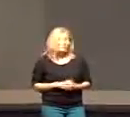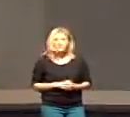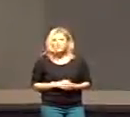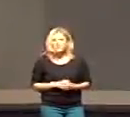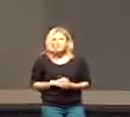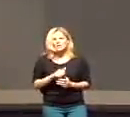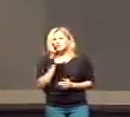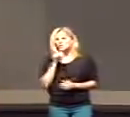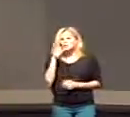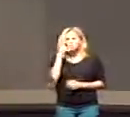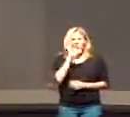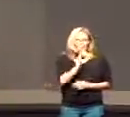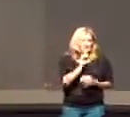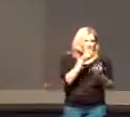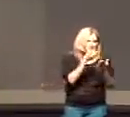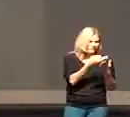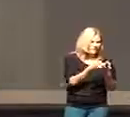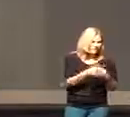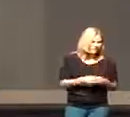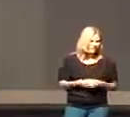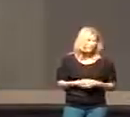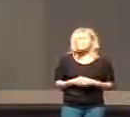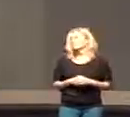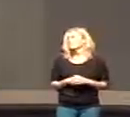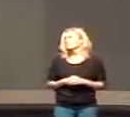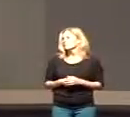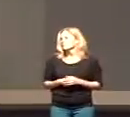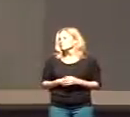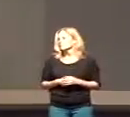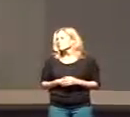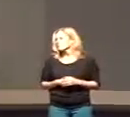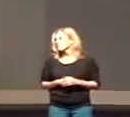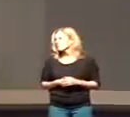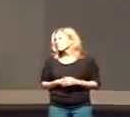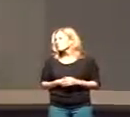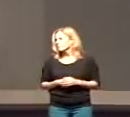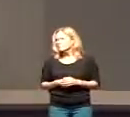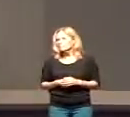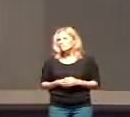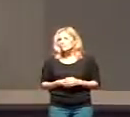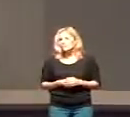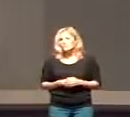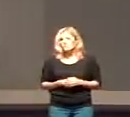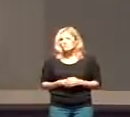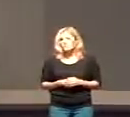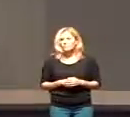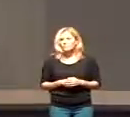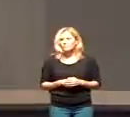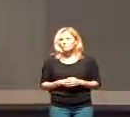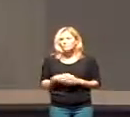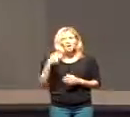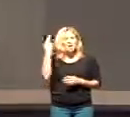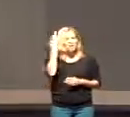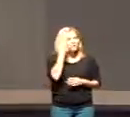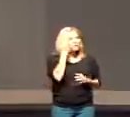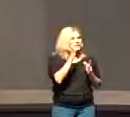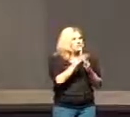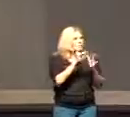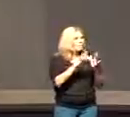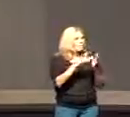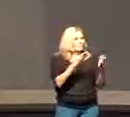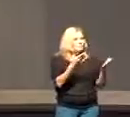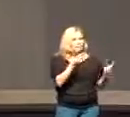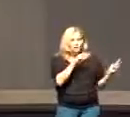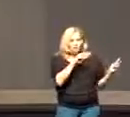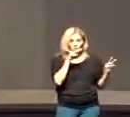Don't miss this fact. There's a reason that the Bible points out that Jesus then turned